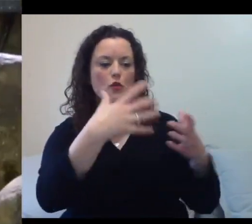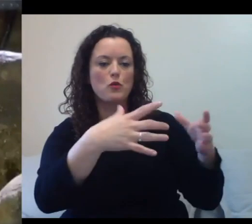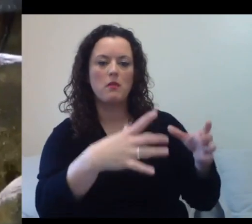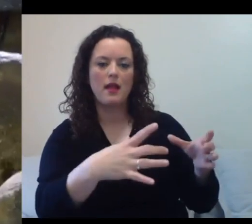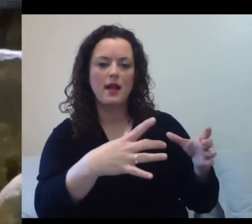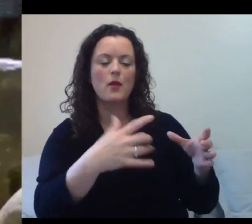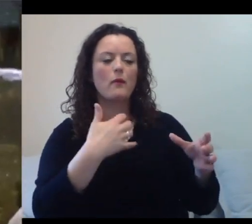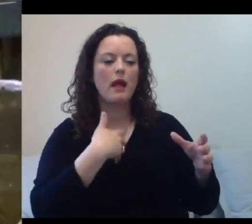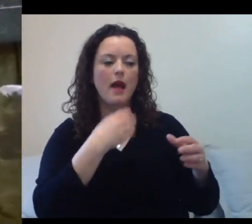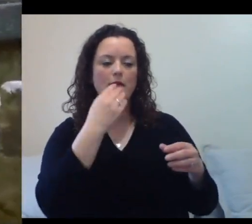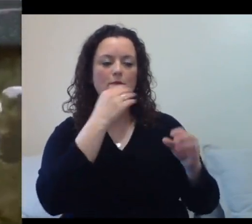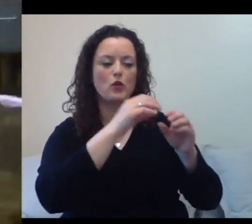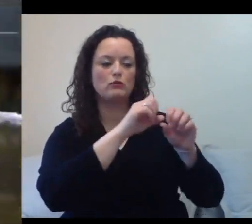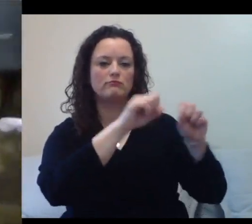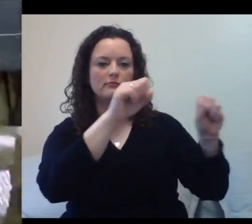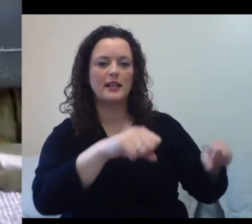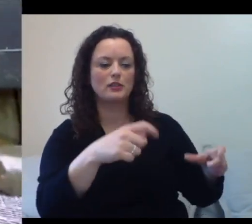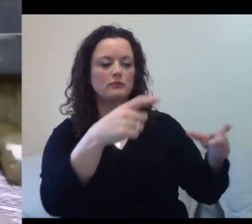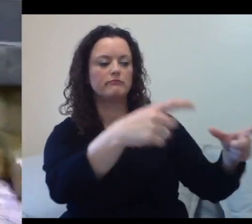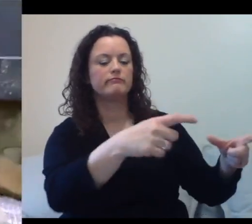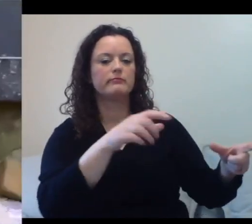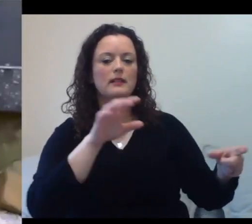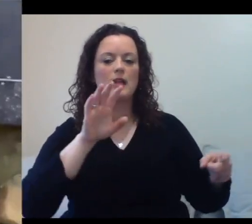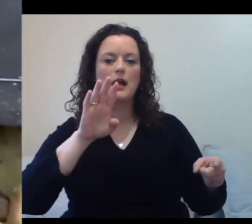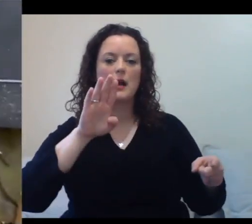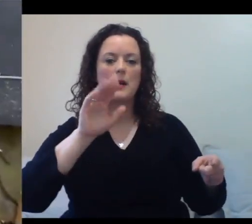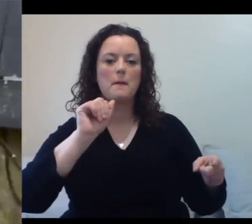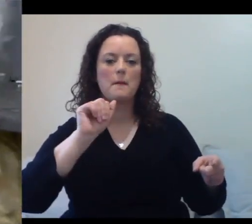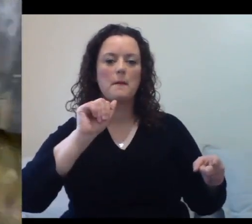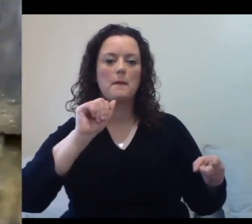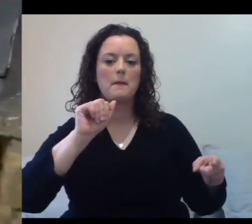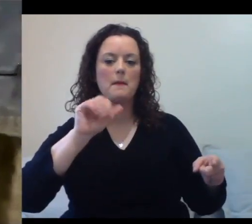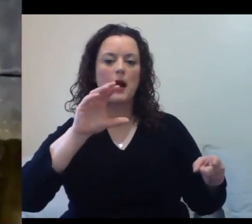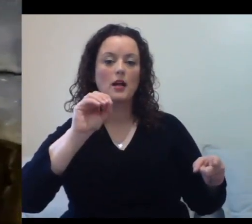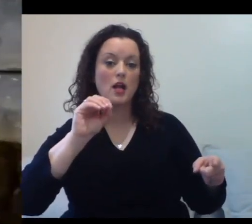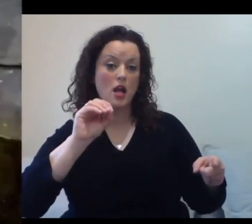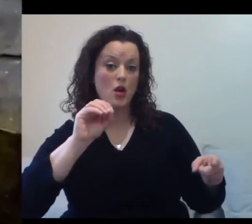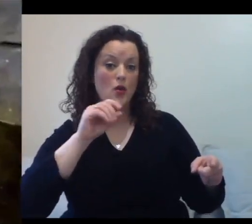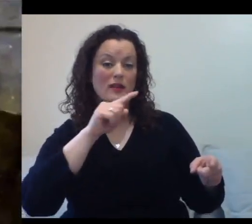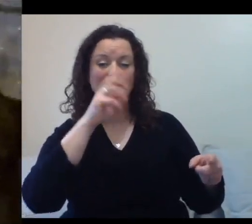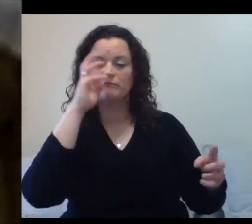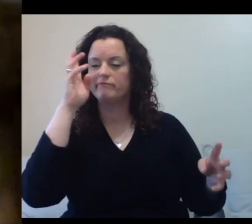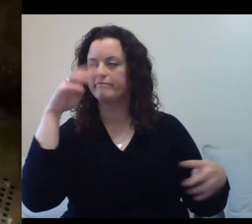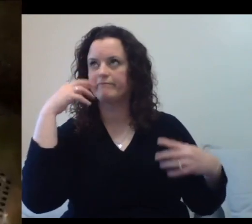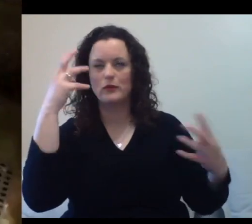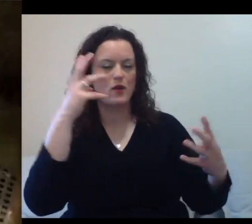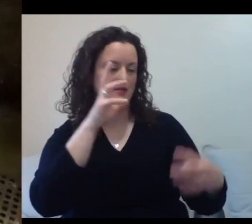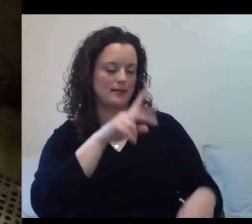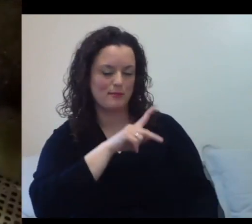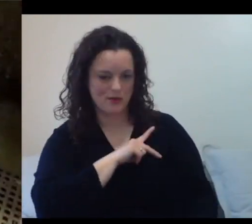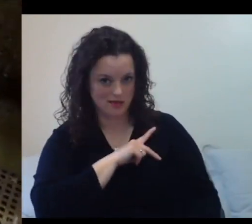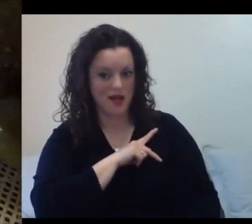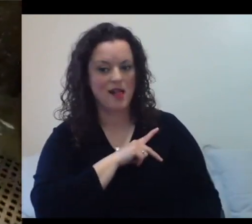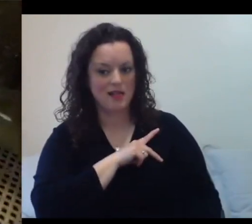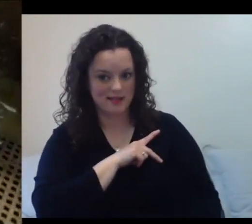That is Baco. He has the wackiest personality. You're going to rate penguin personalities.